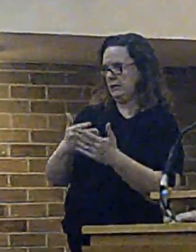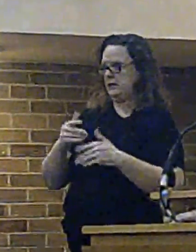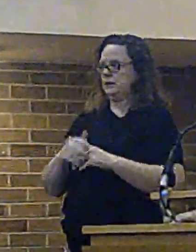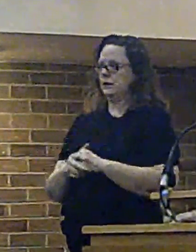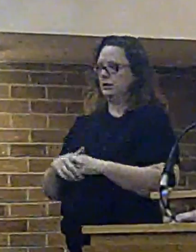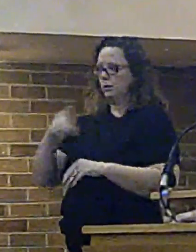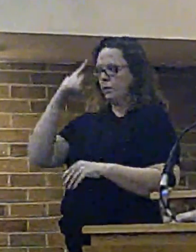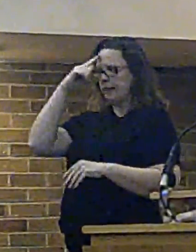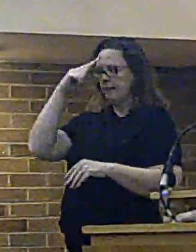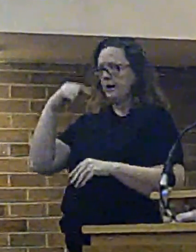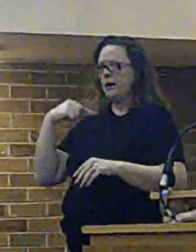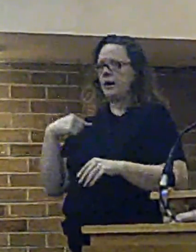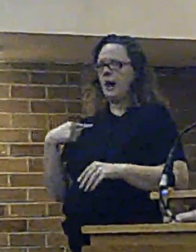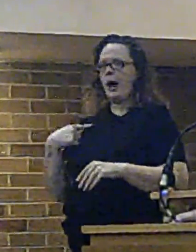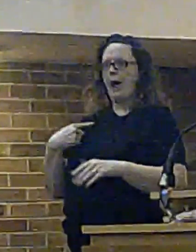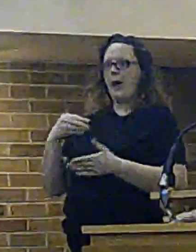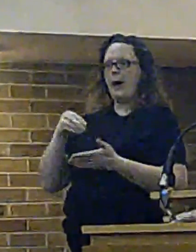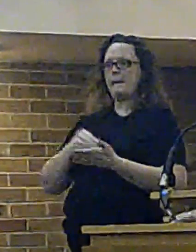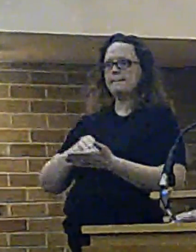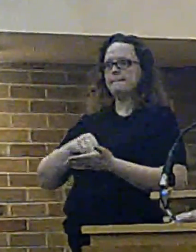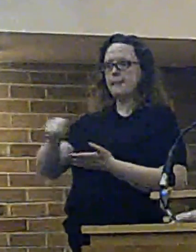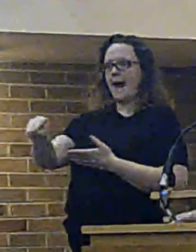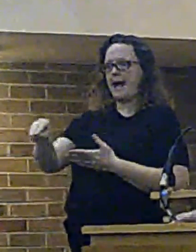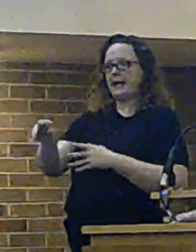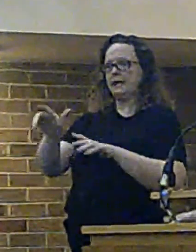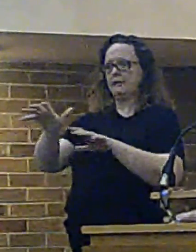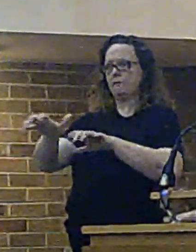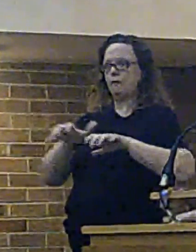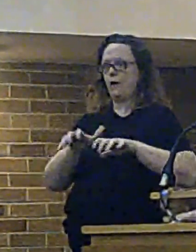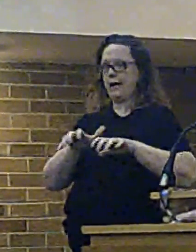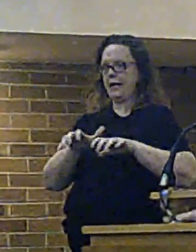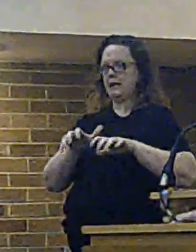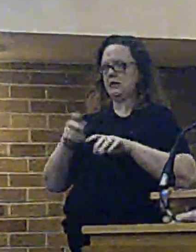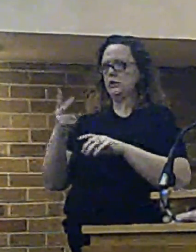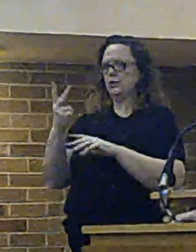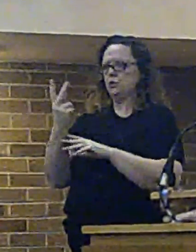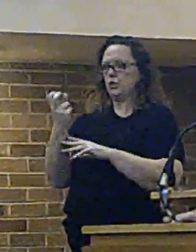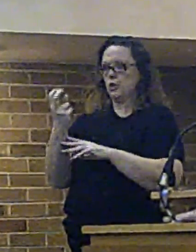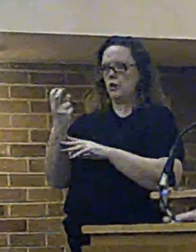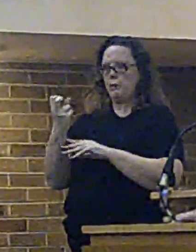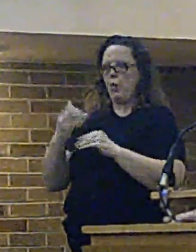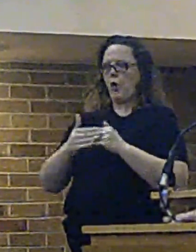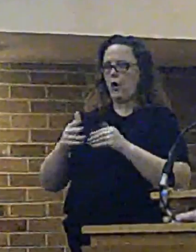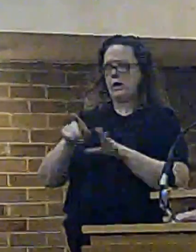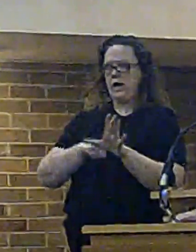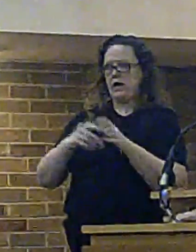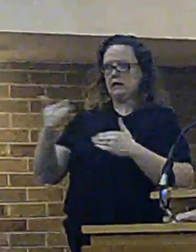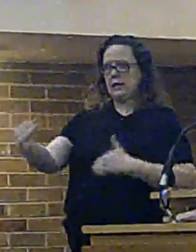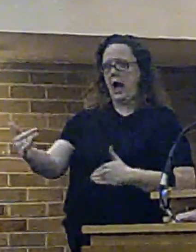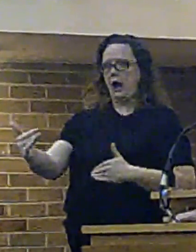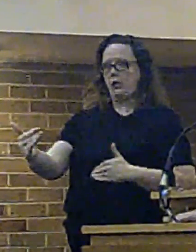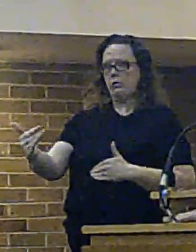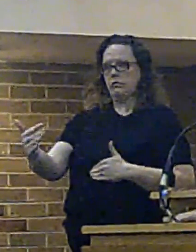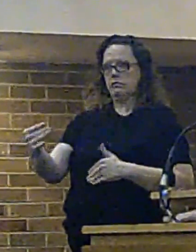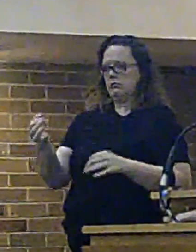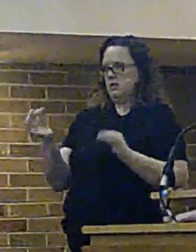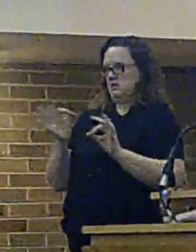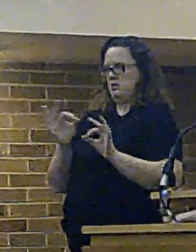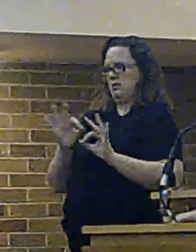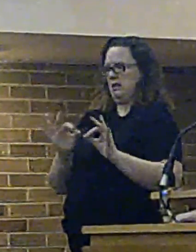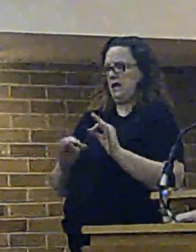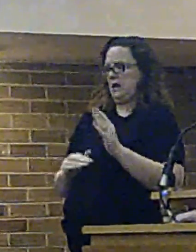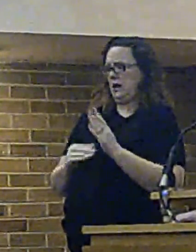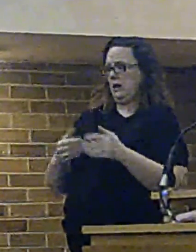This to for a further two years beyond the four, not sorry, five years now that the paper strength's been in,